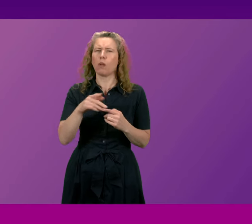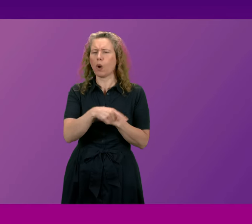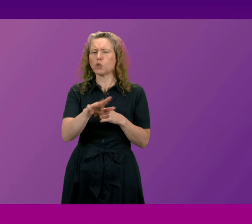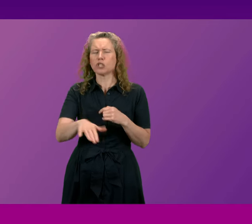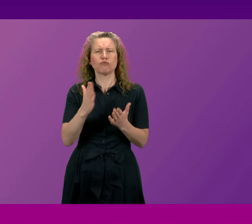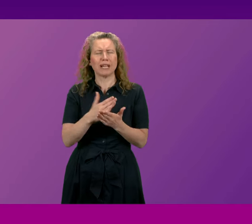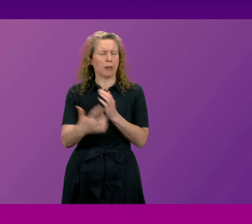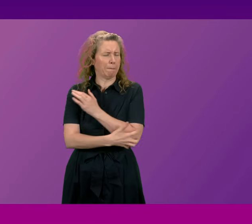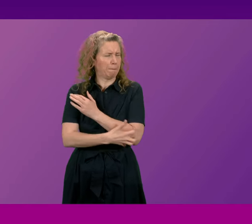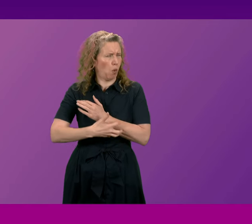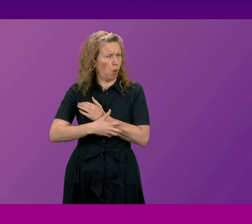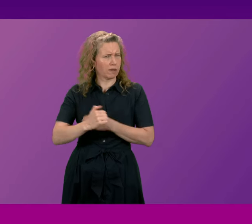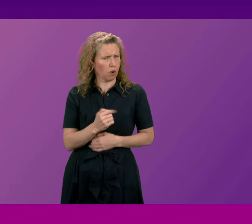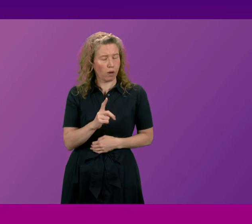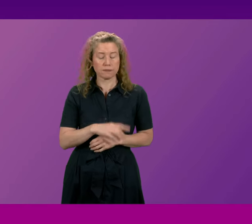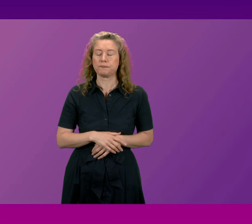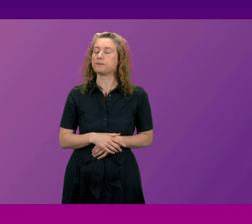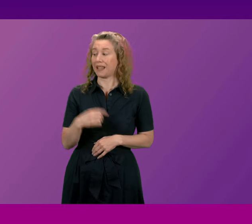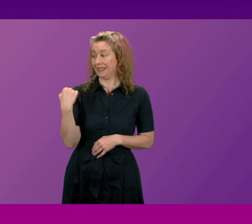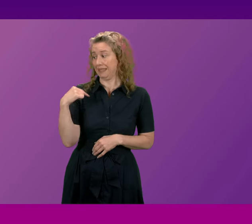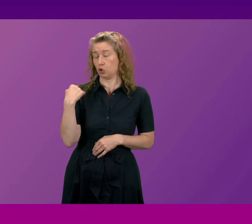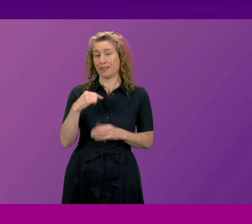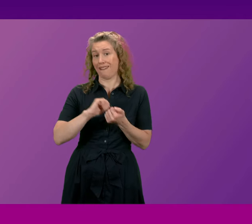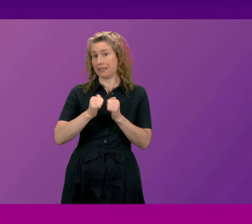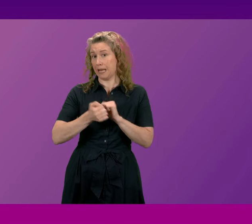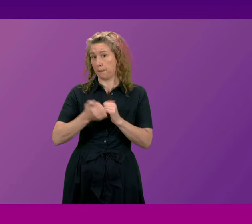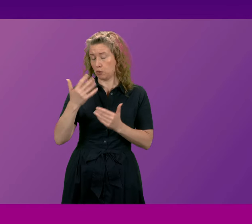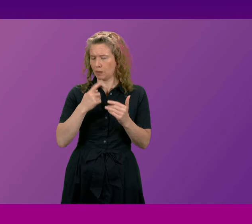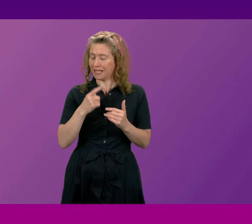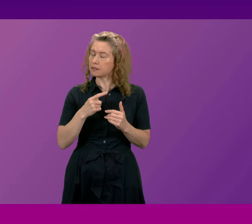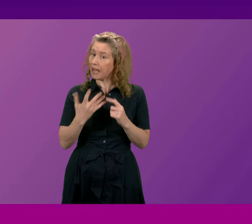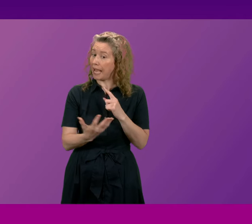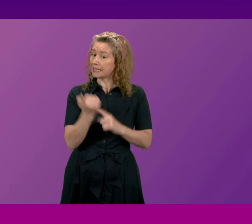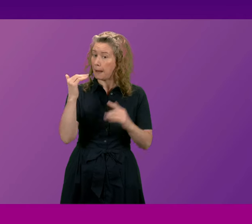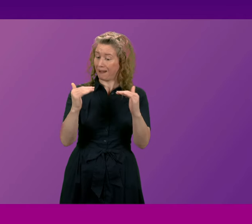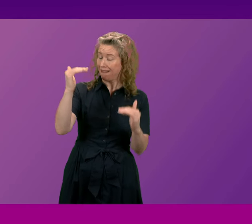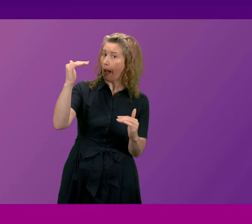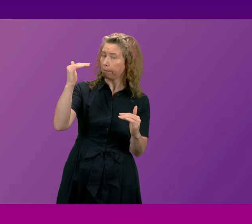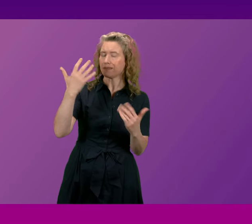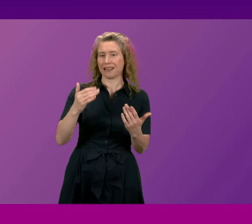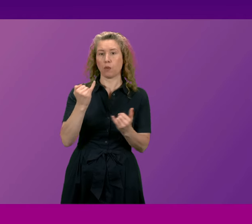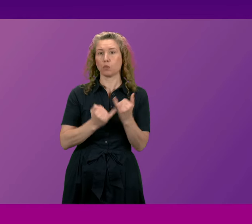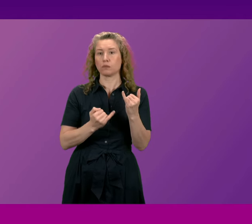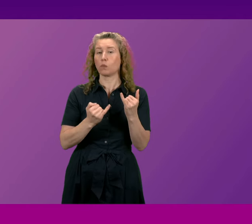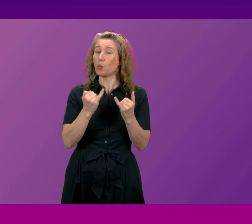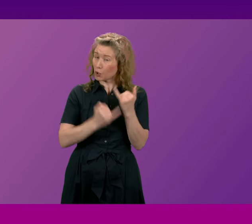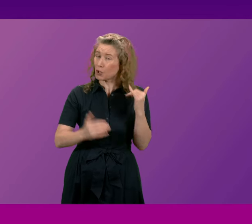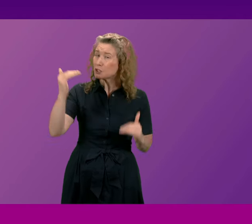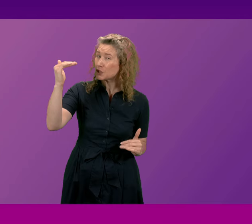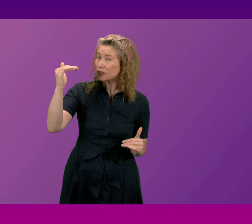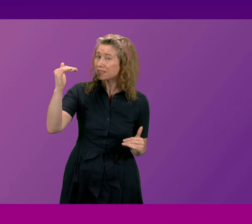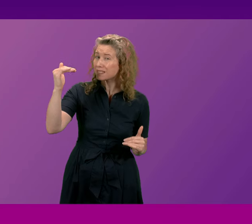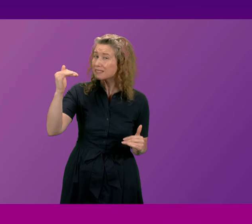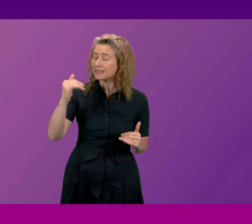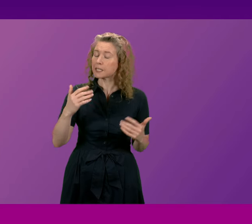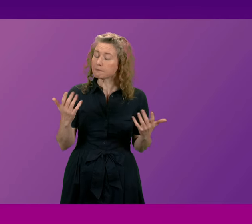in Scotland. This year's exam results showed that the attainment gap at a higher level is wider than